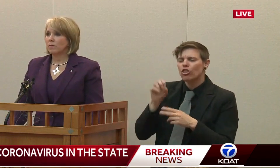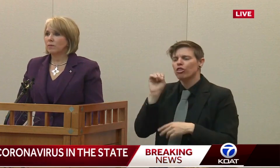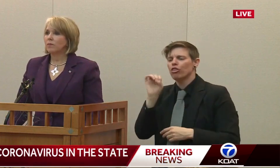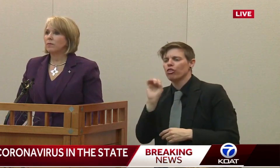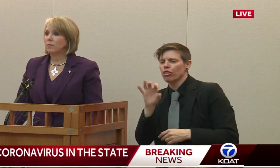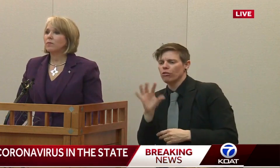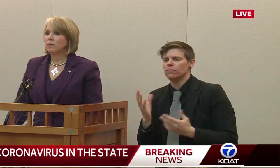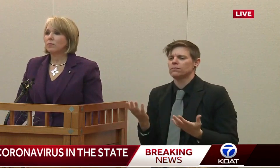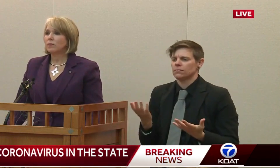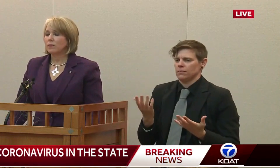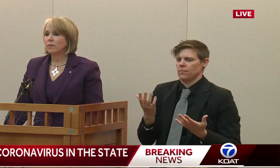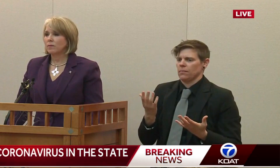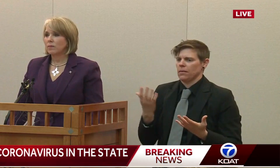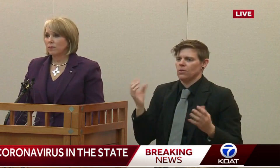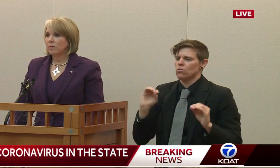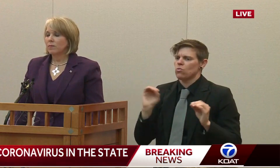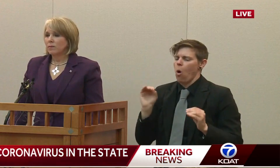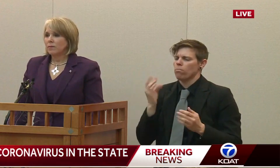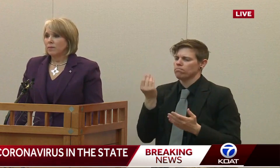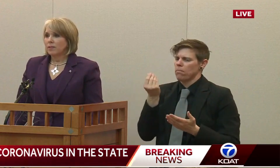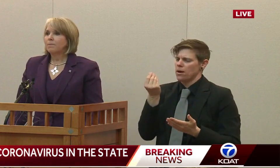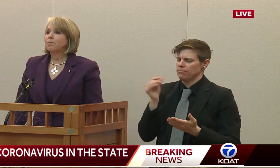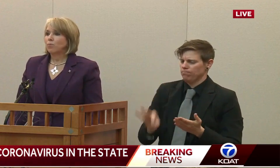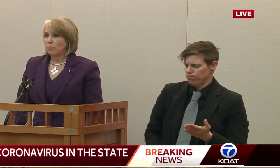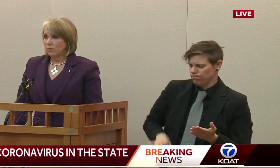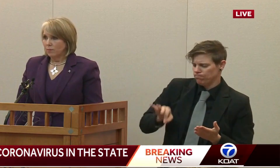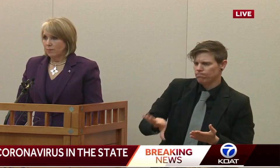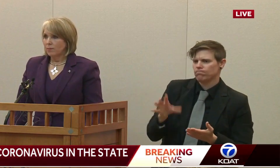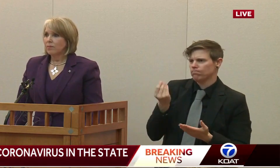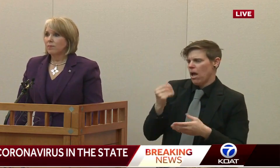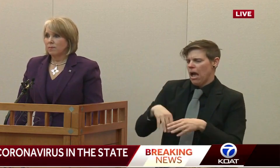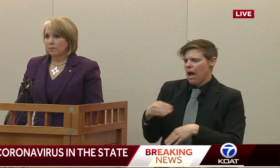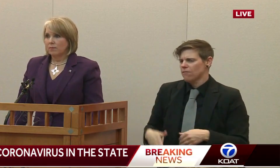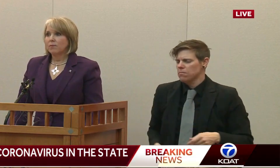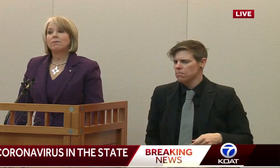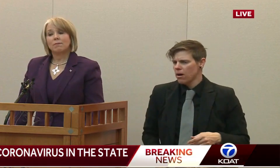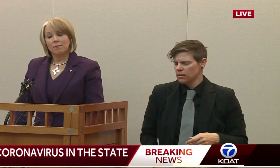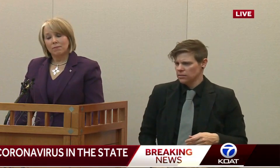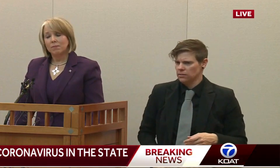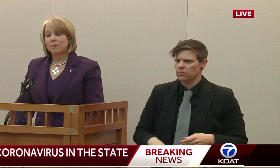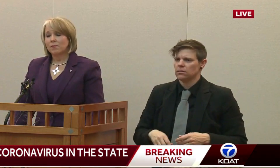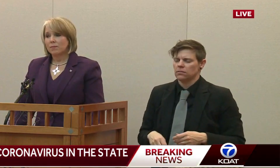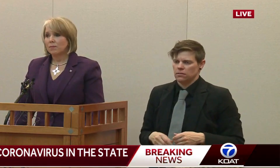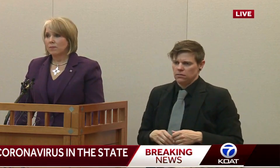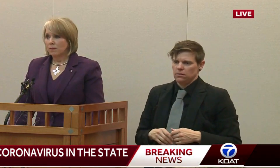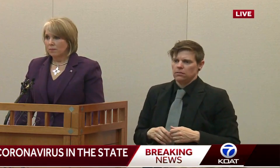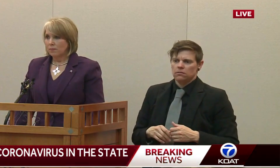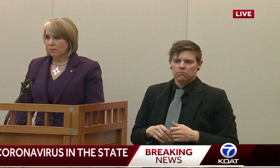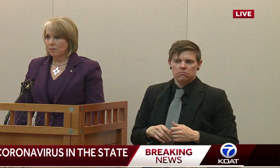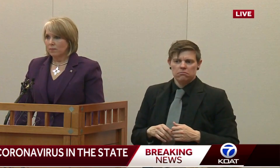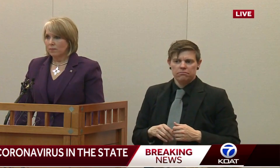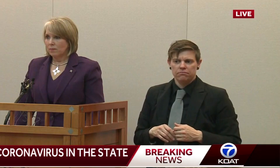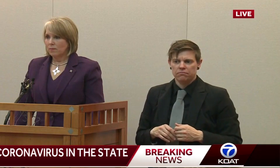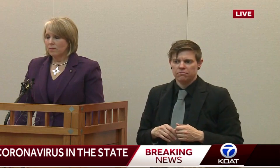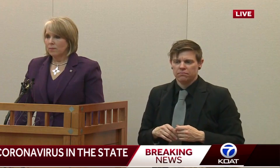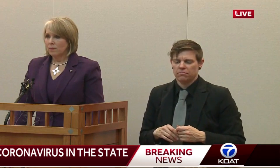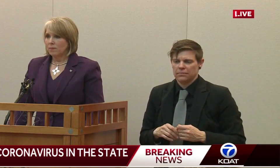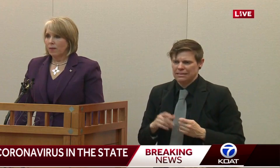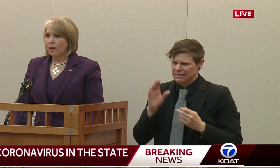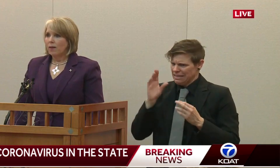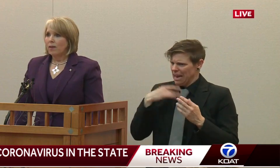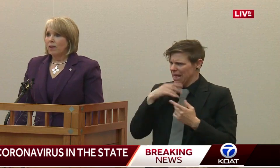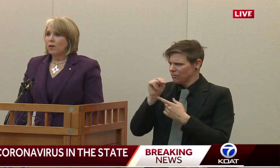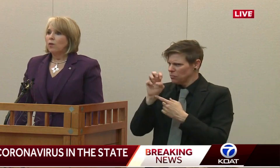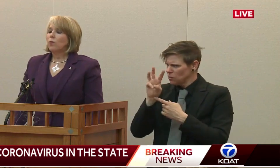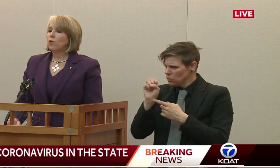out-of-pocket costs. And I know that the superintendent insurance put out a release this morning saying there will be none. Can you just make